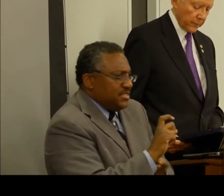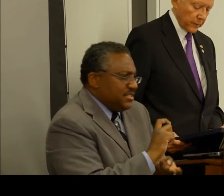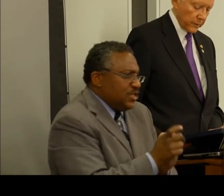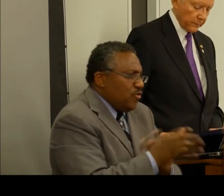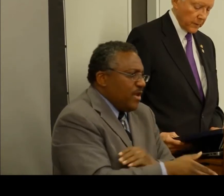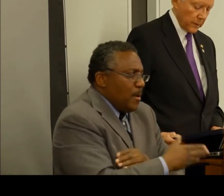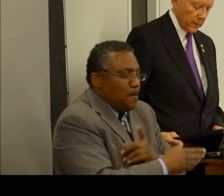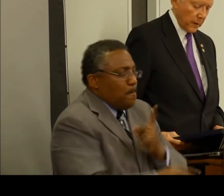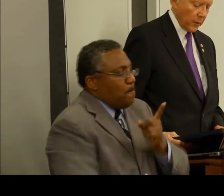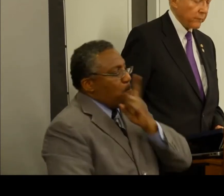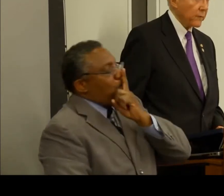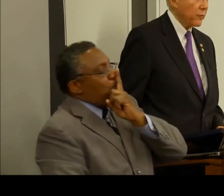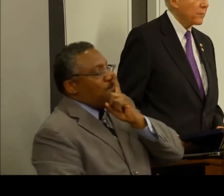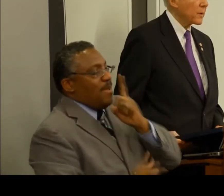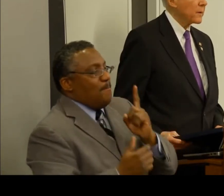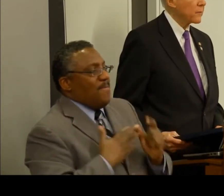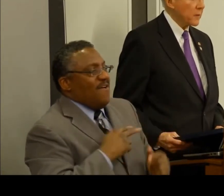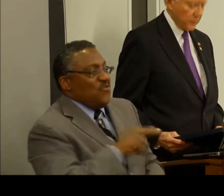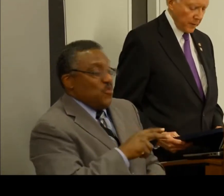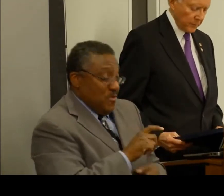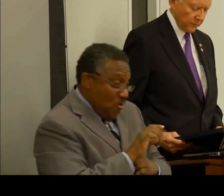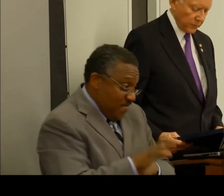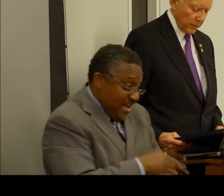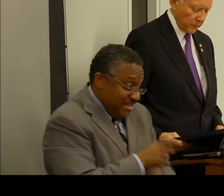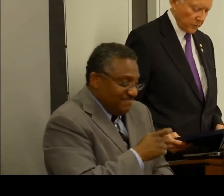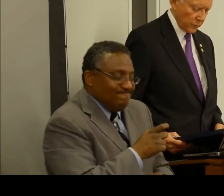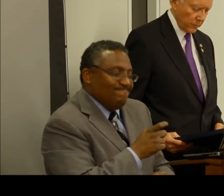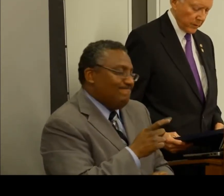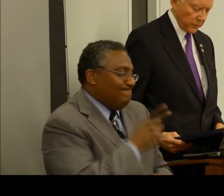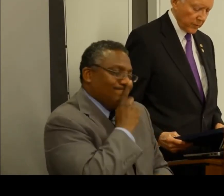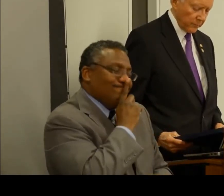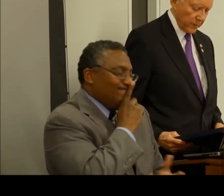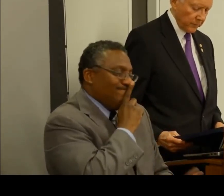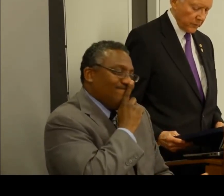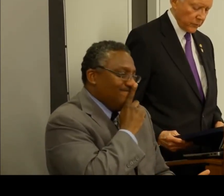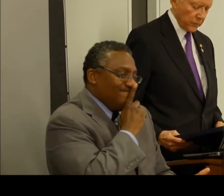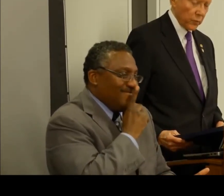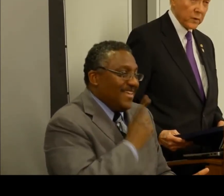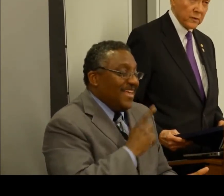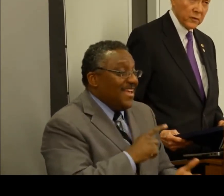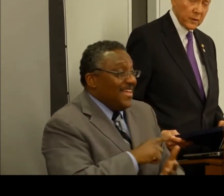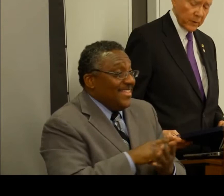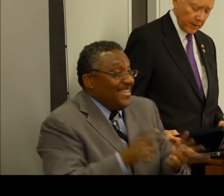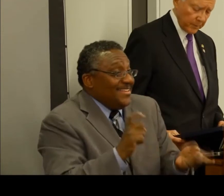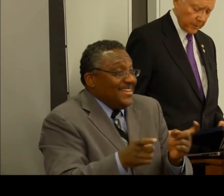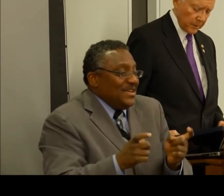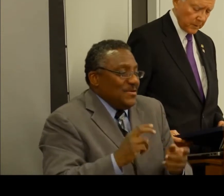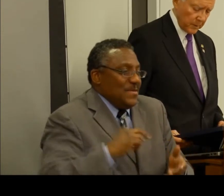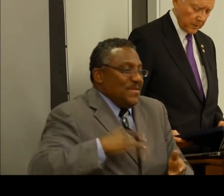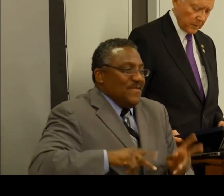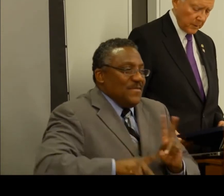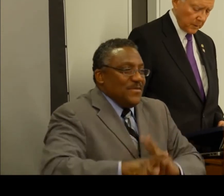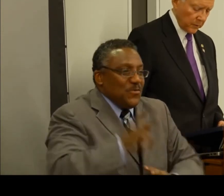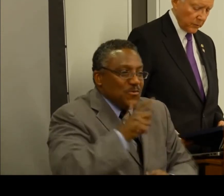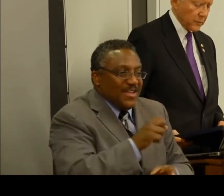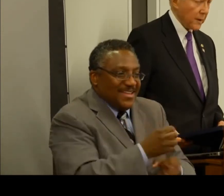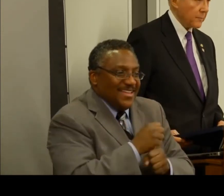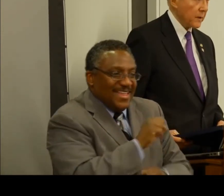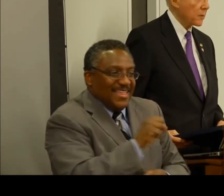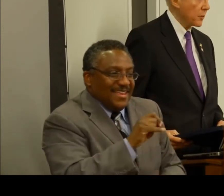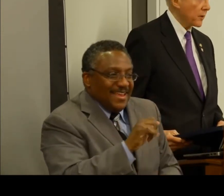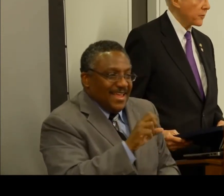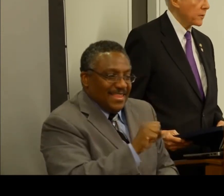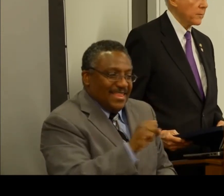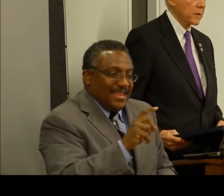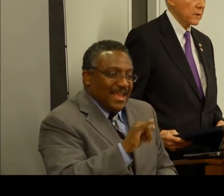an ongoing effort. However, if we believe these types of changes will better serve beneficiaries and want to see them happen, there is no